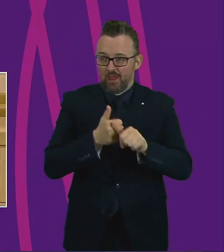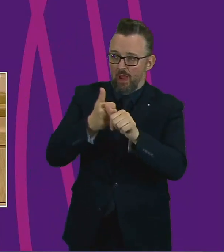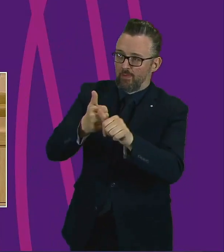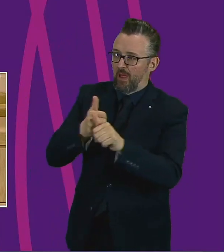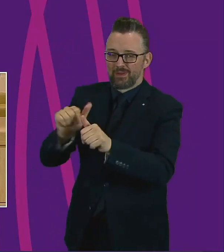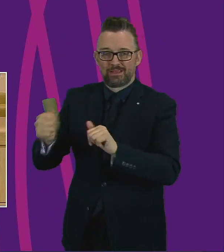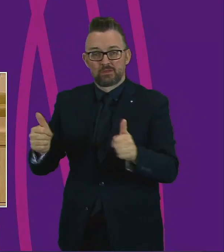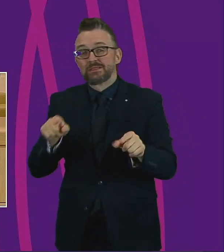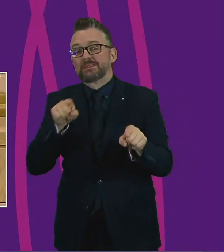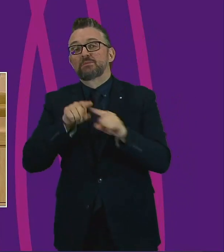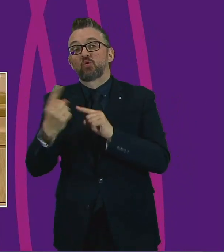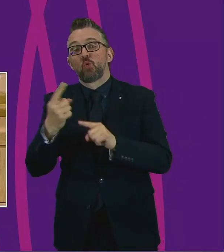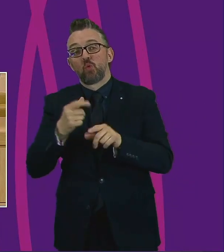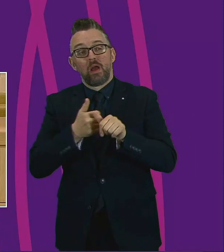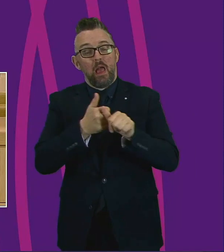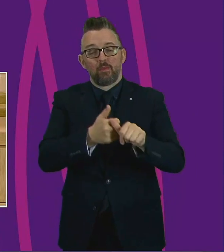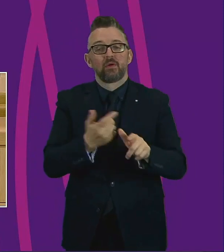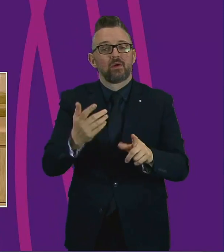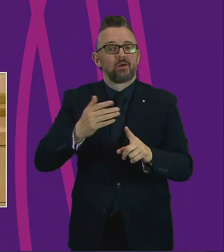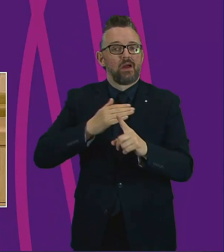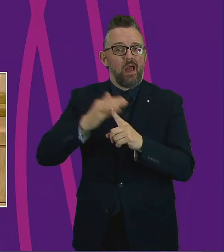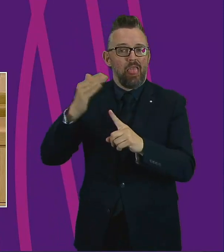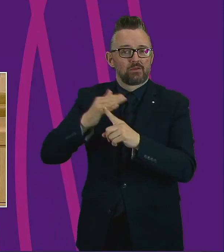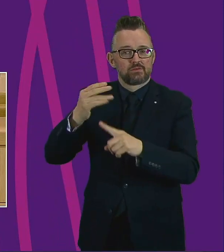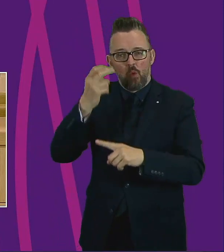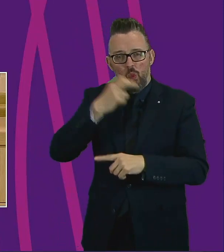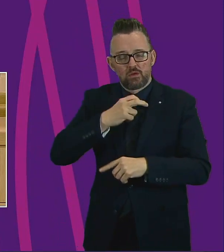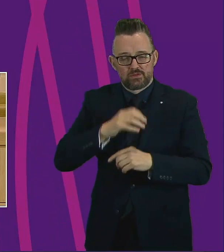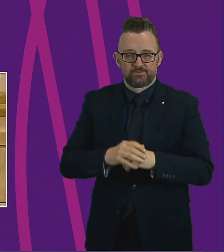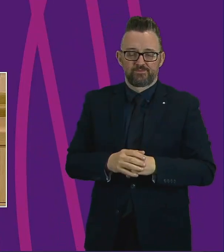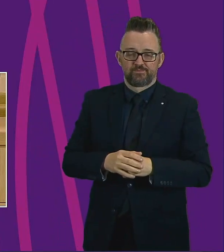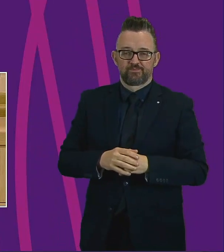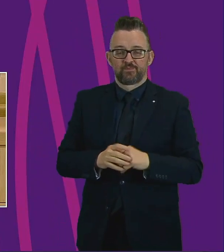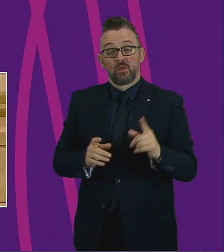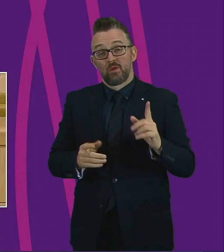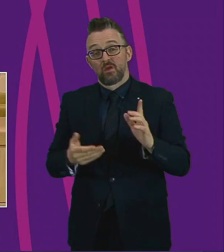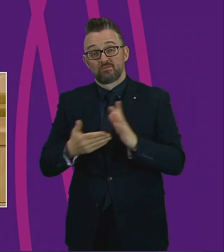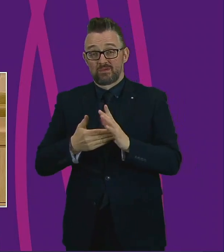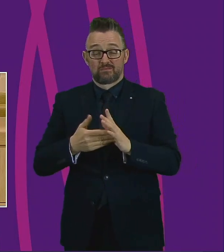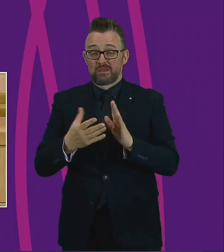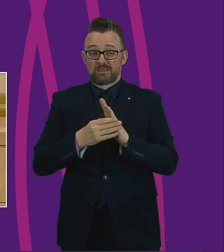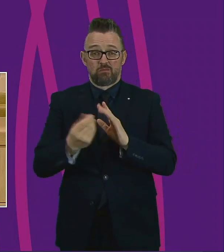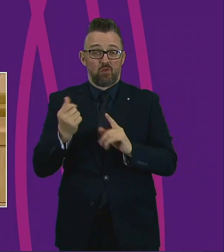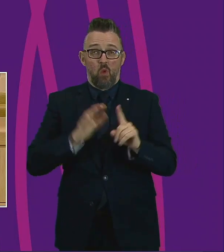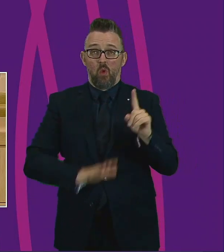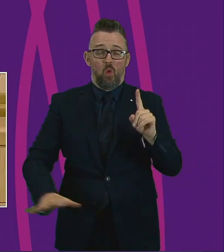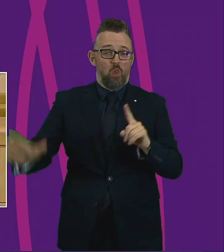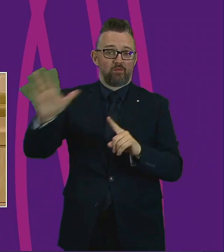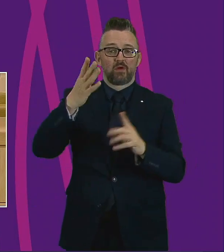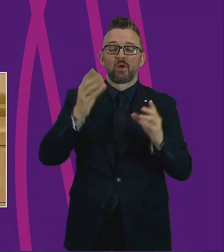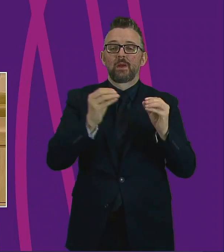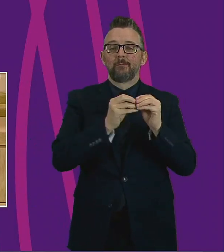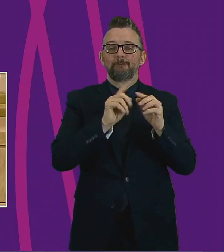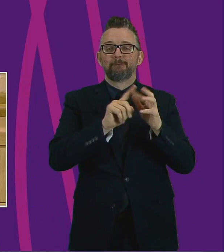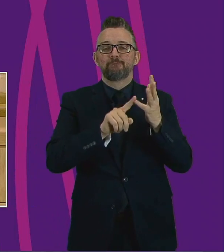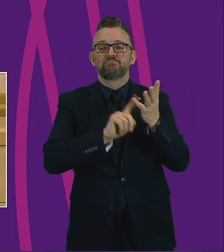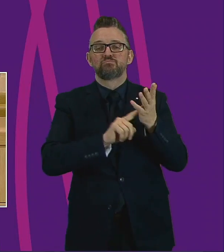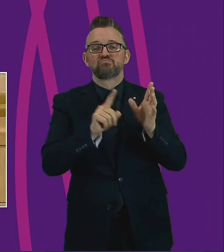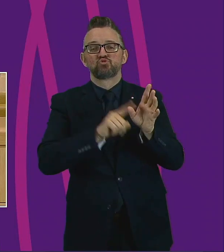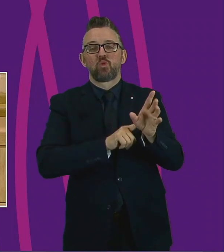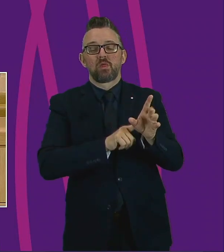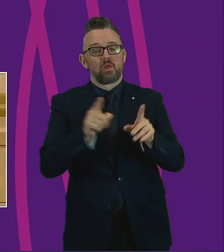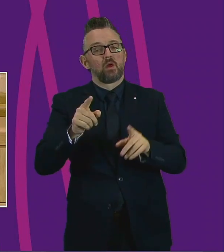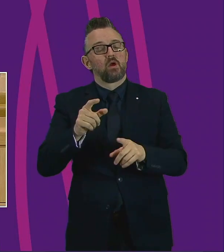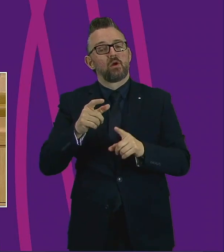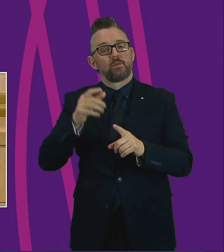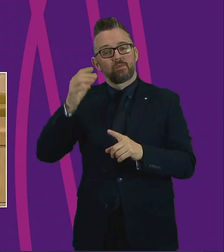the elderly and most vulnerable. There are examples from all over the Highlands. For example, in Bewley, the Community Council